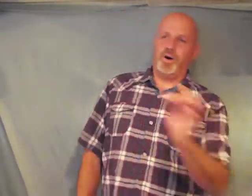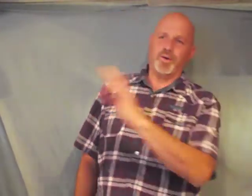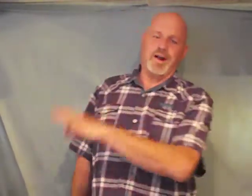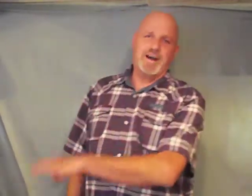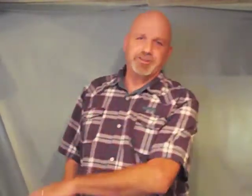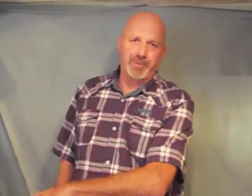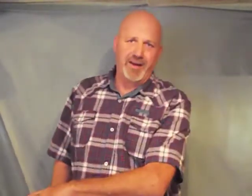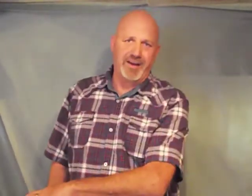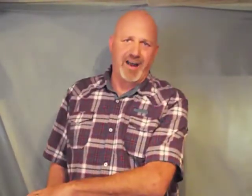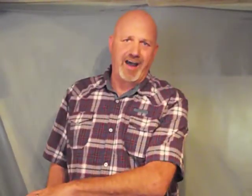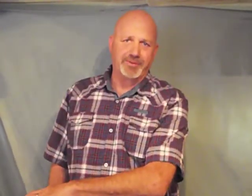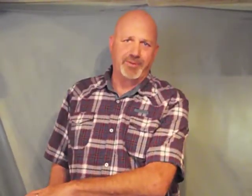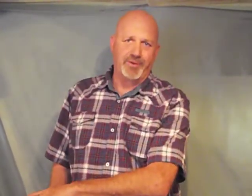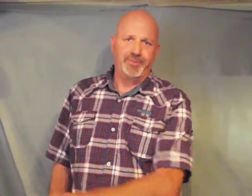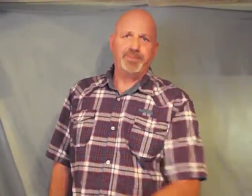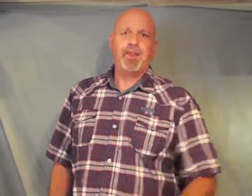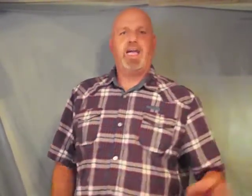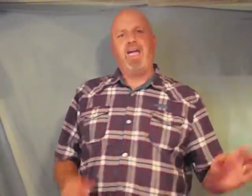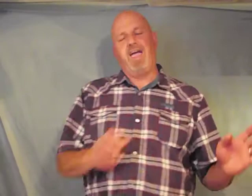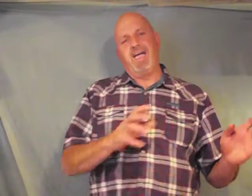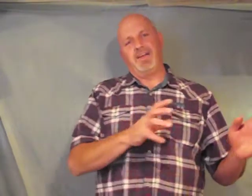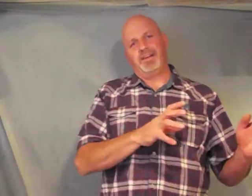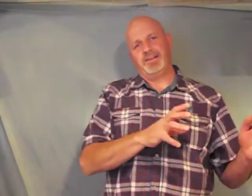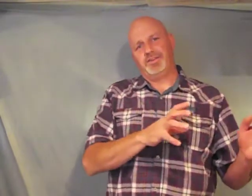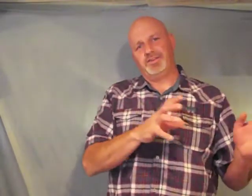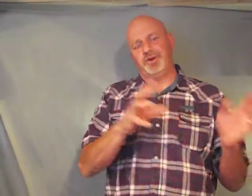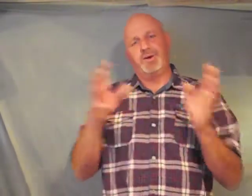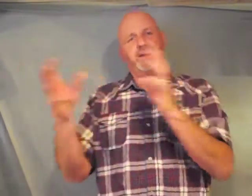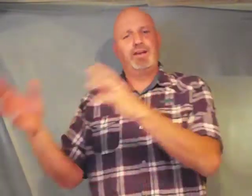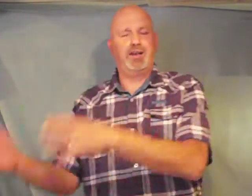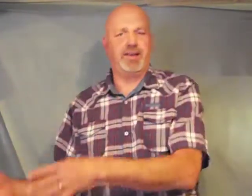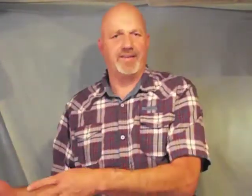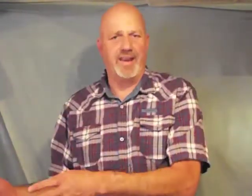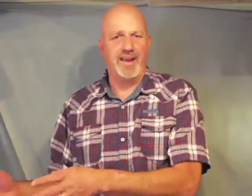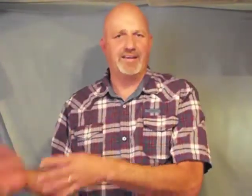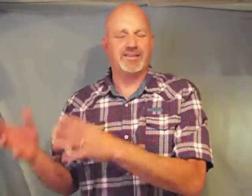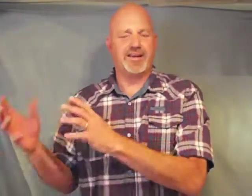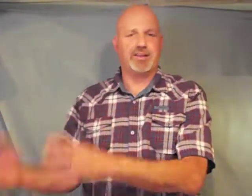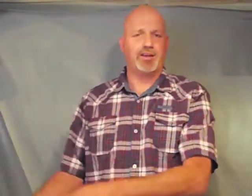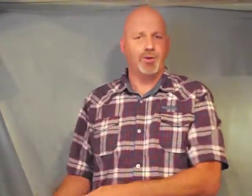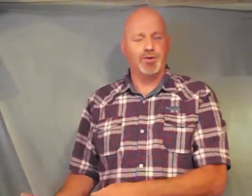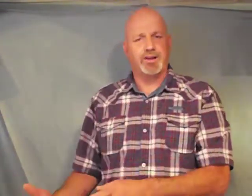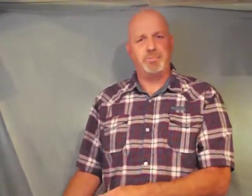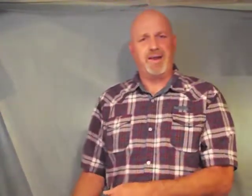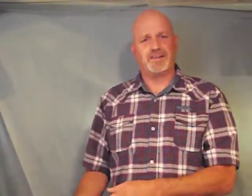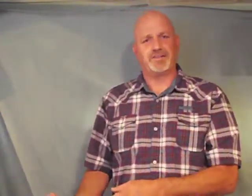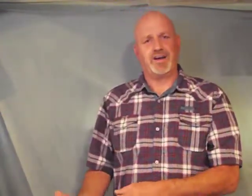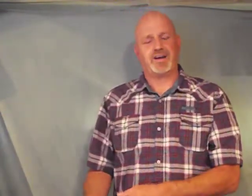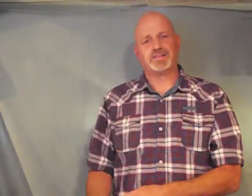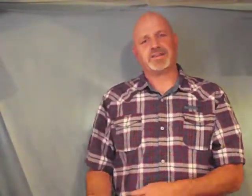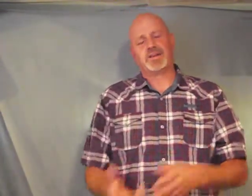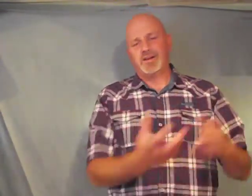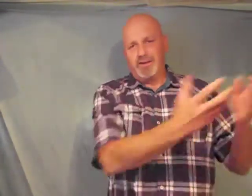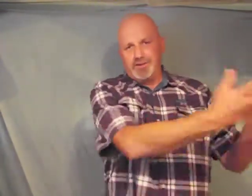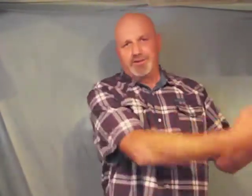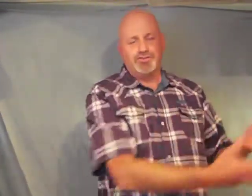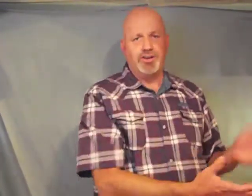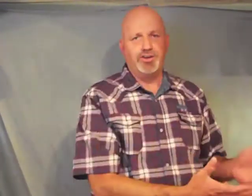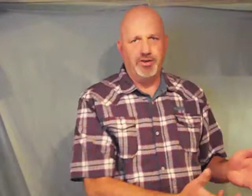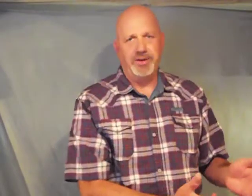we're out spreading the gospel and doing the things that the Lord commands of us shouldn't you be